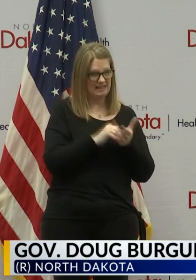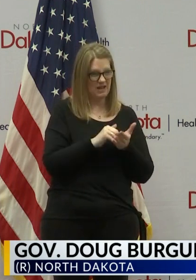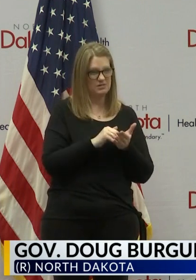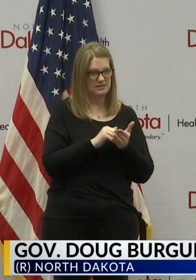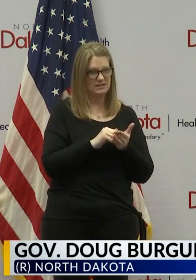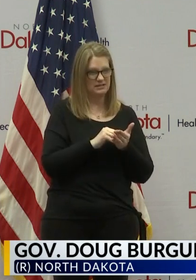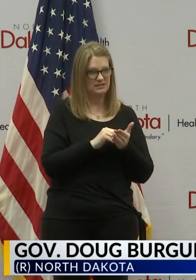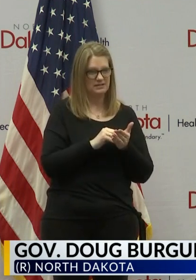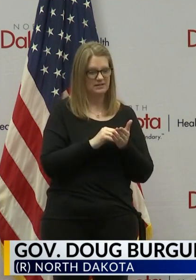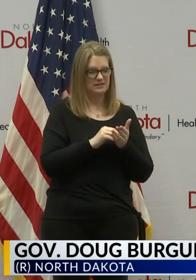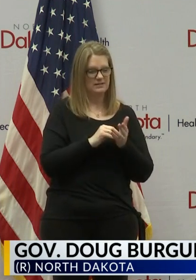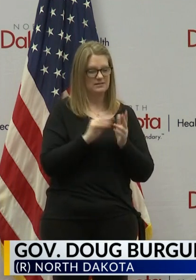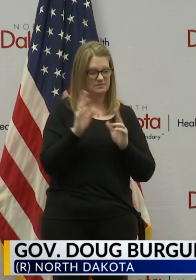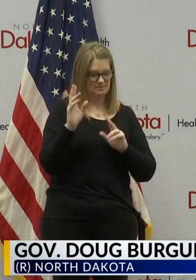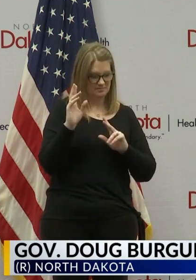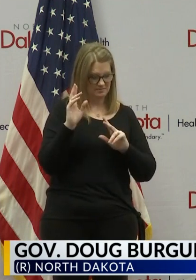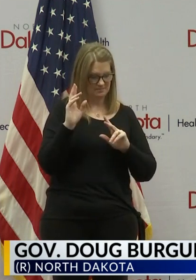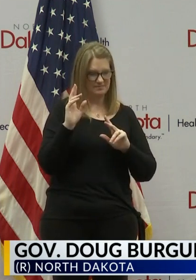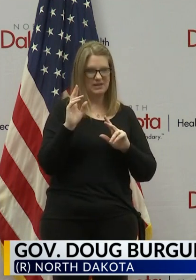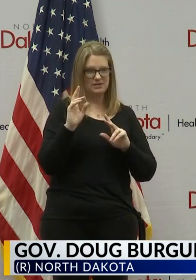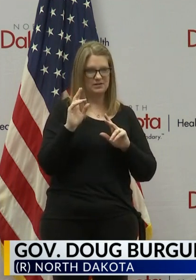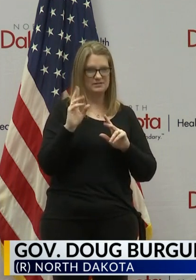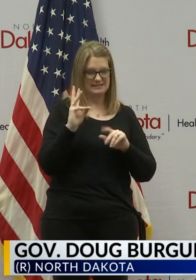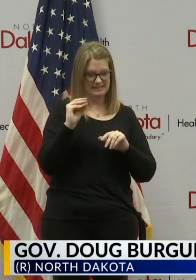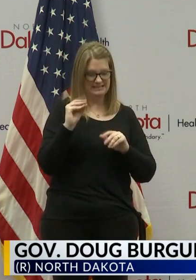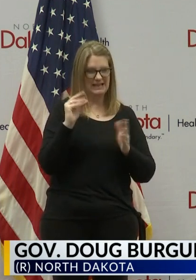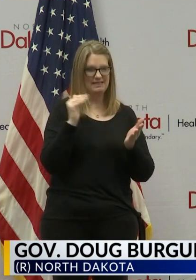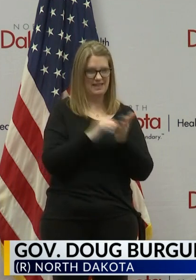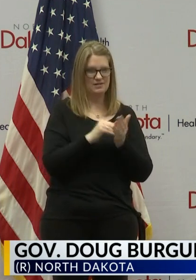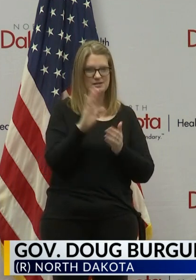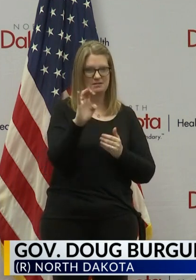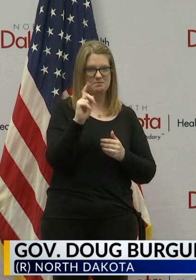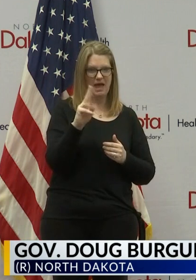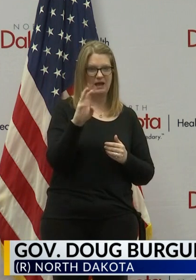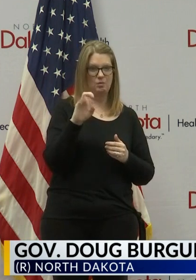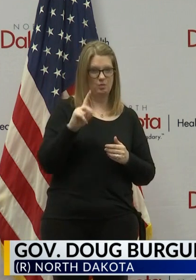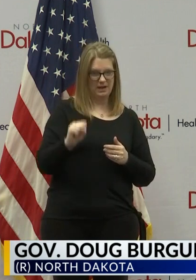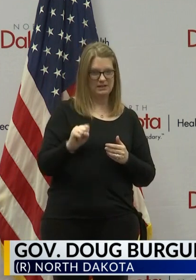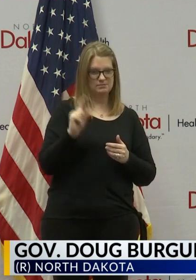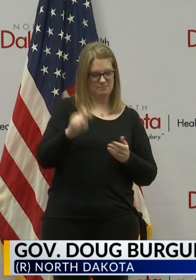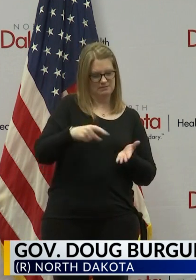people times number of weeks, and that's how you get 60,000 back weeks.